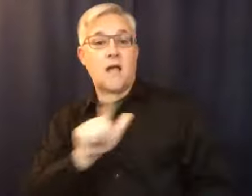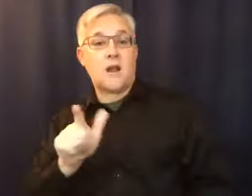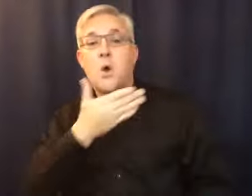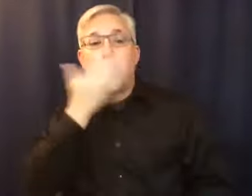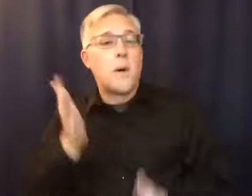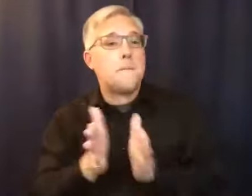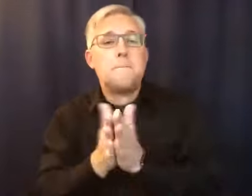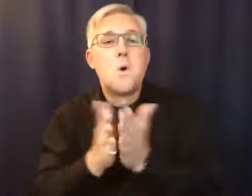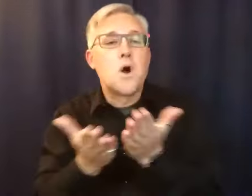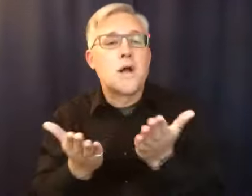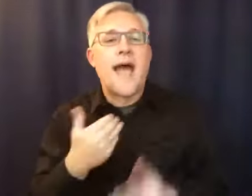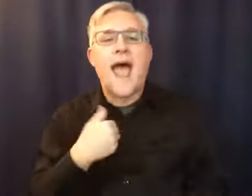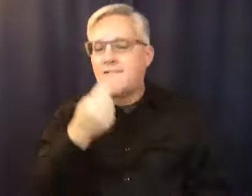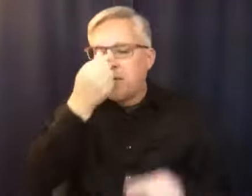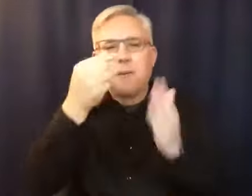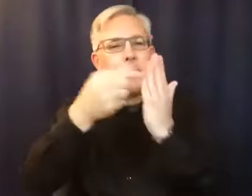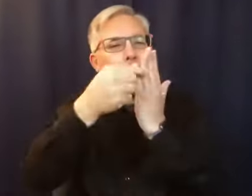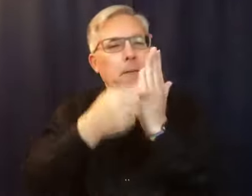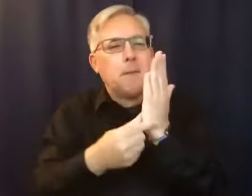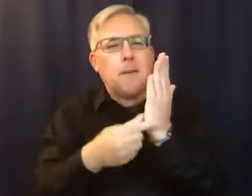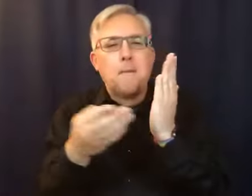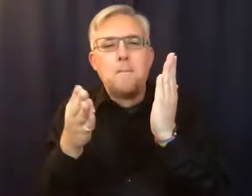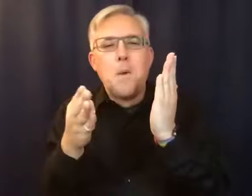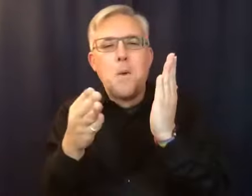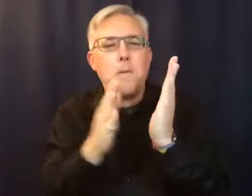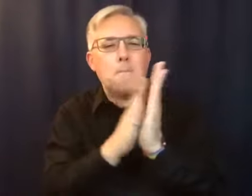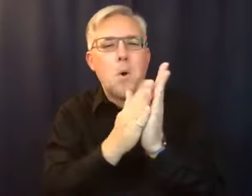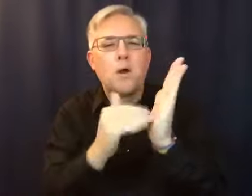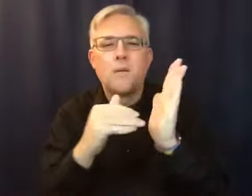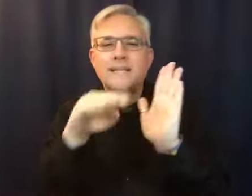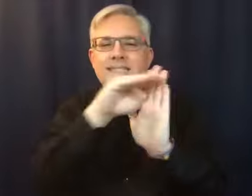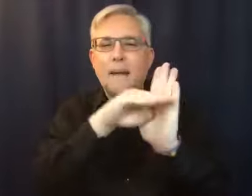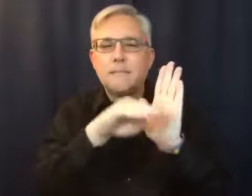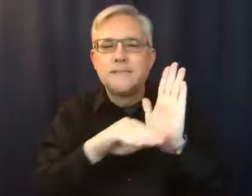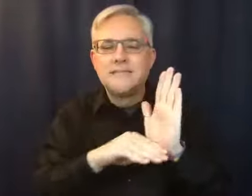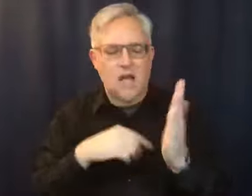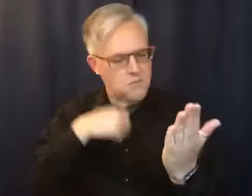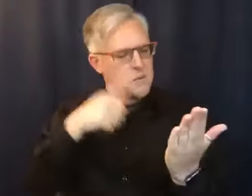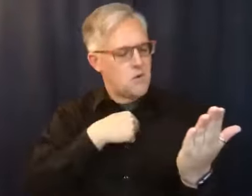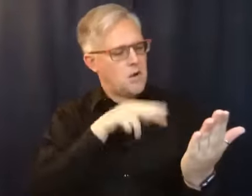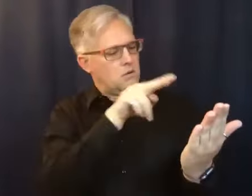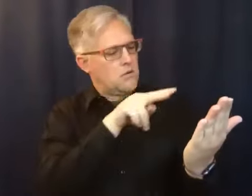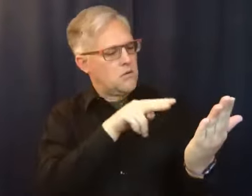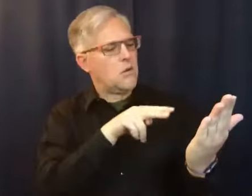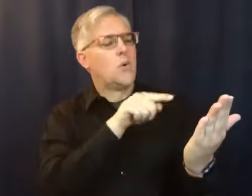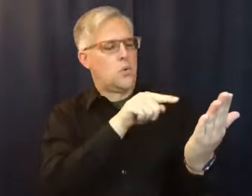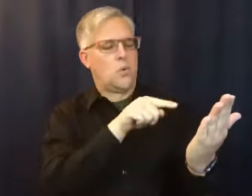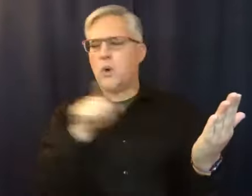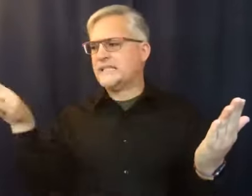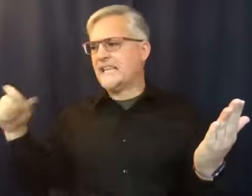steps on the front of it. And I remember going through that and underlying the places that my husband needed help. And what could I do